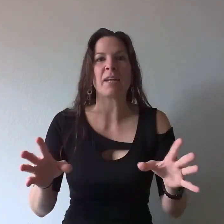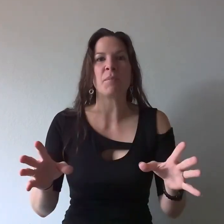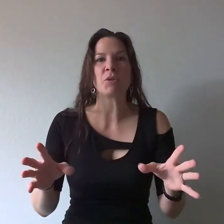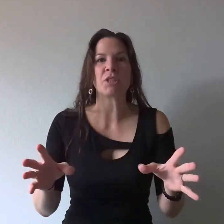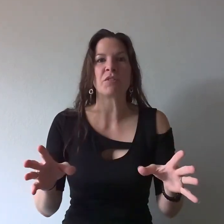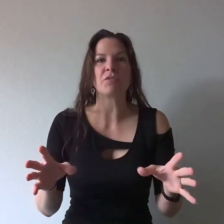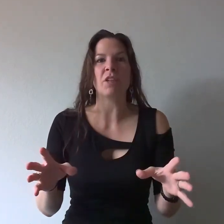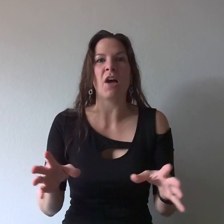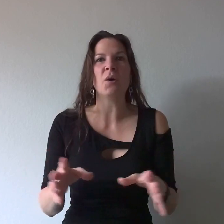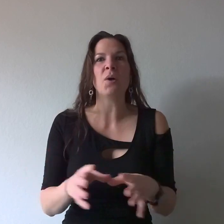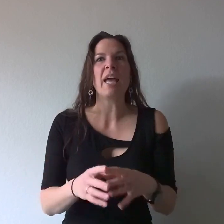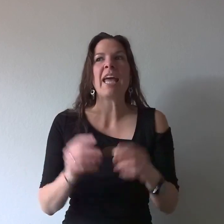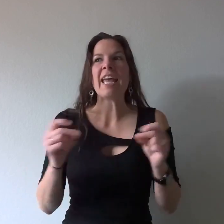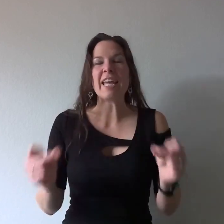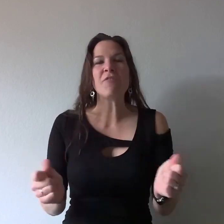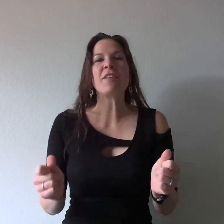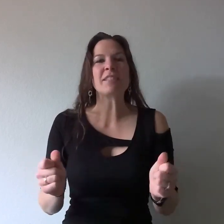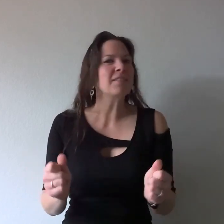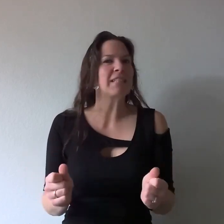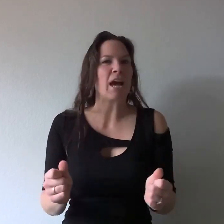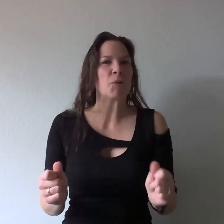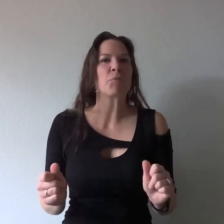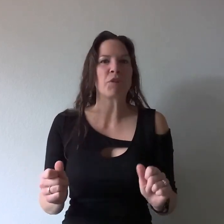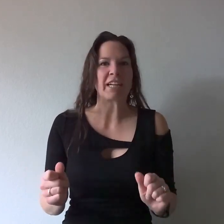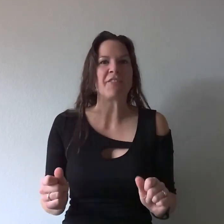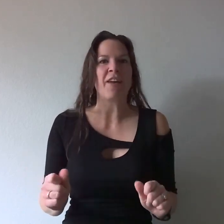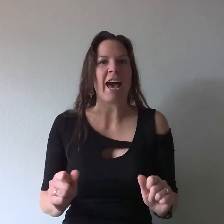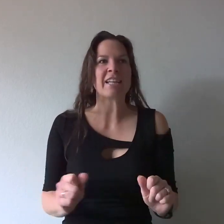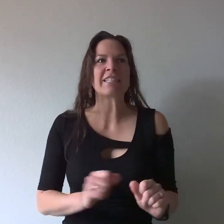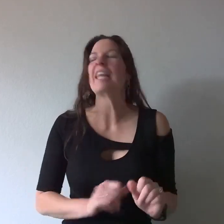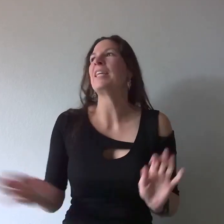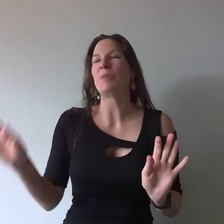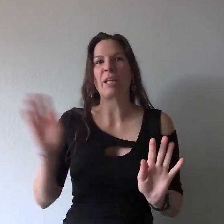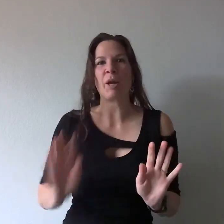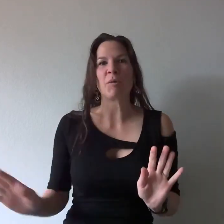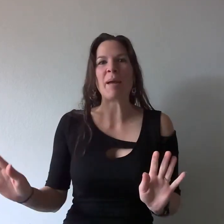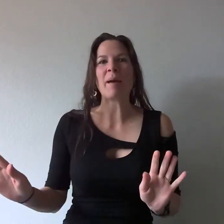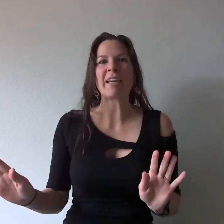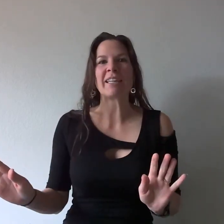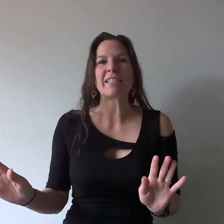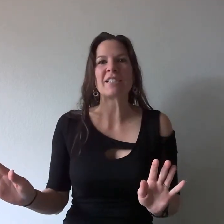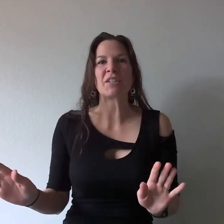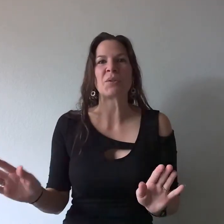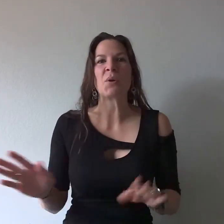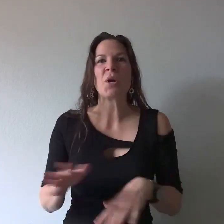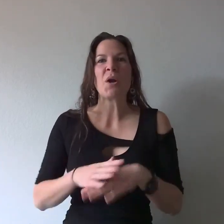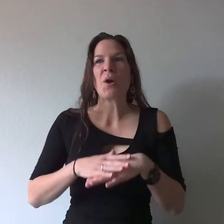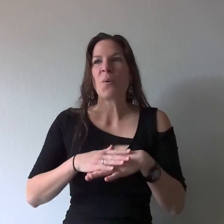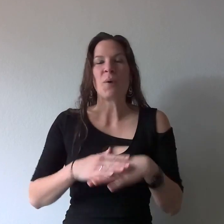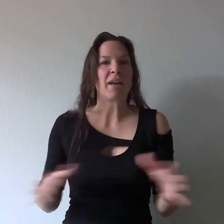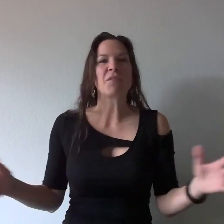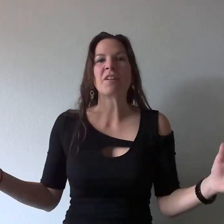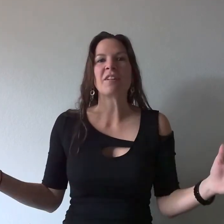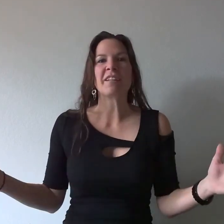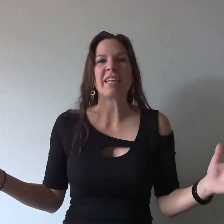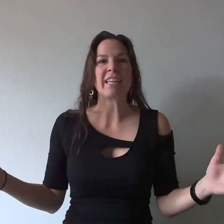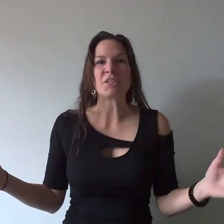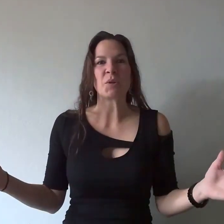emotion flow it fizzles out pretty fast and then we can go right back into whatever he enjoyed